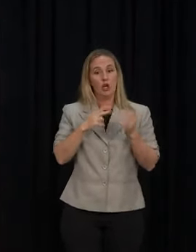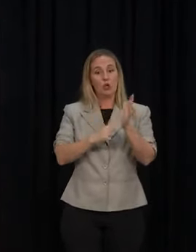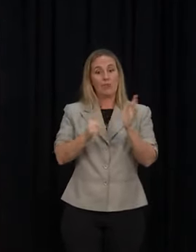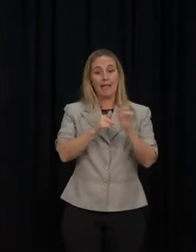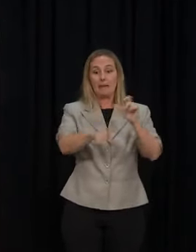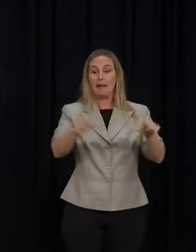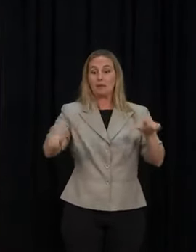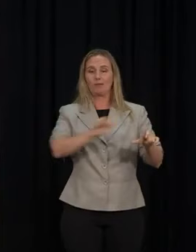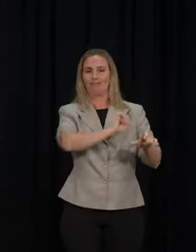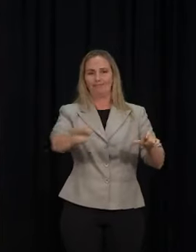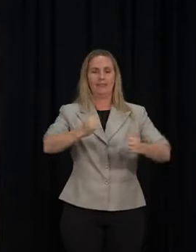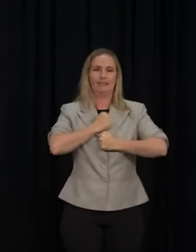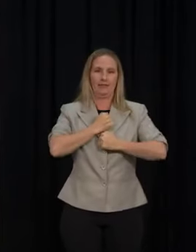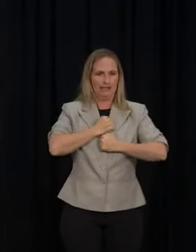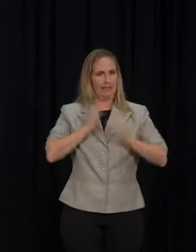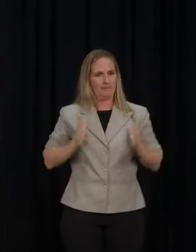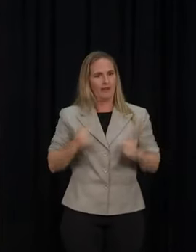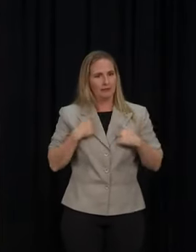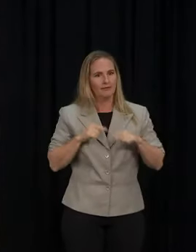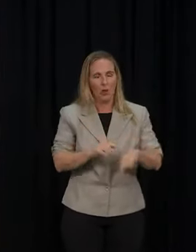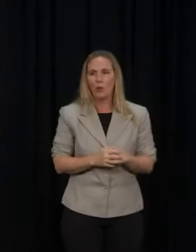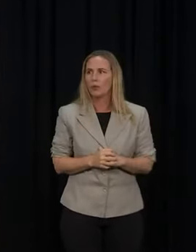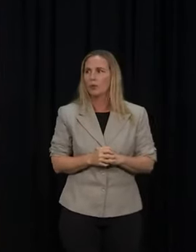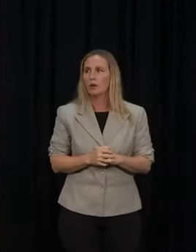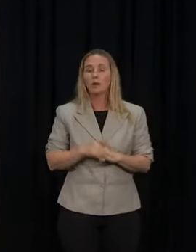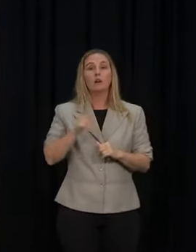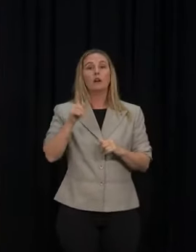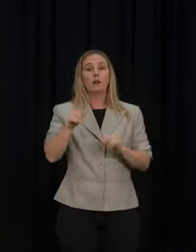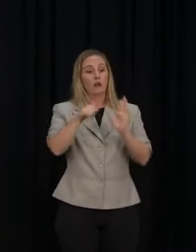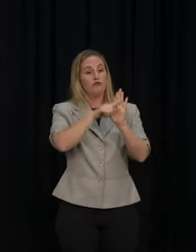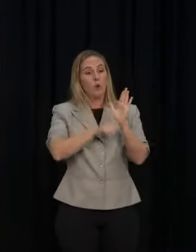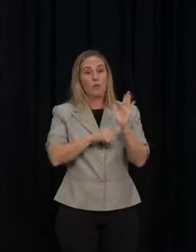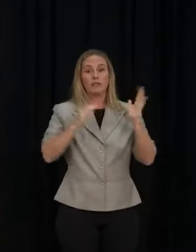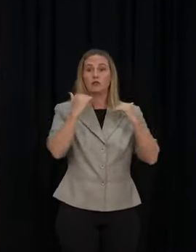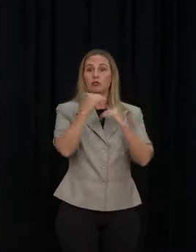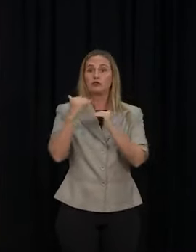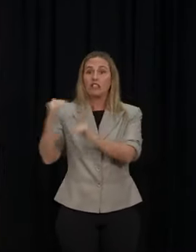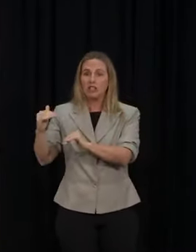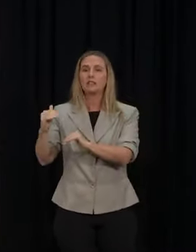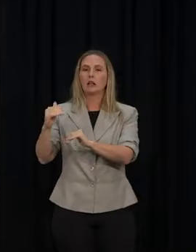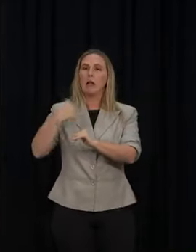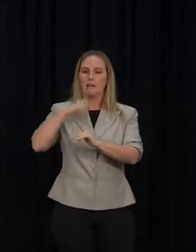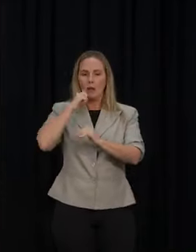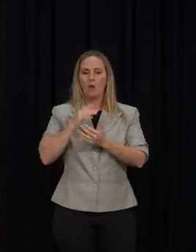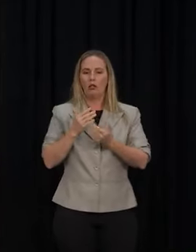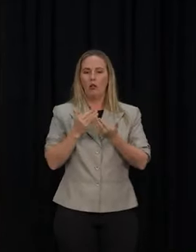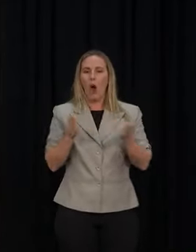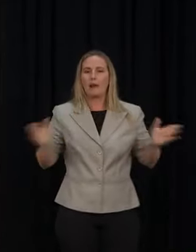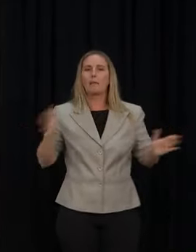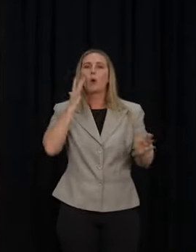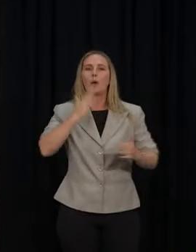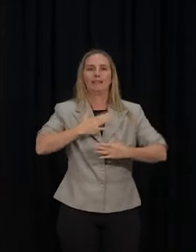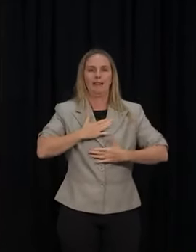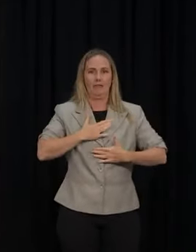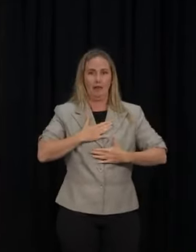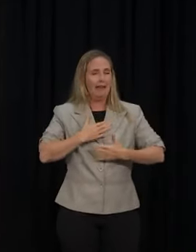ease all of the restrictions as it is safe to do so. And we're getting a very clear indication based on what we're seeing internationally on when